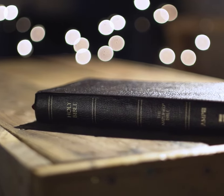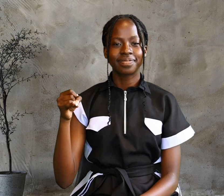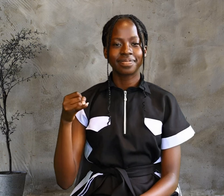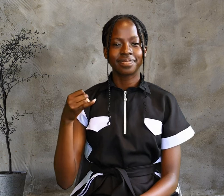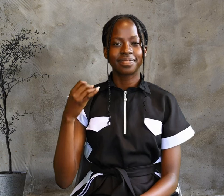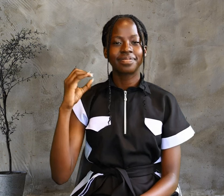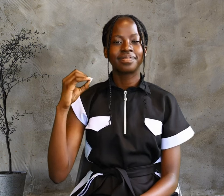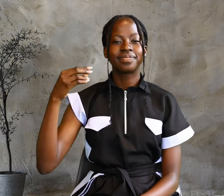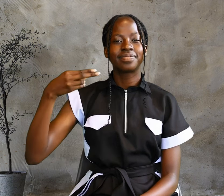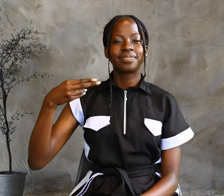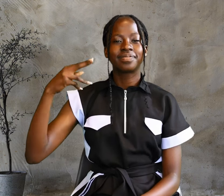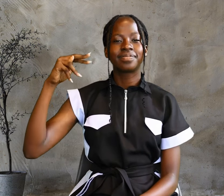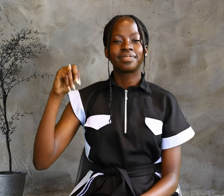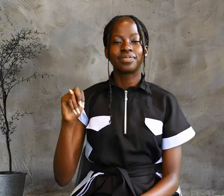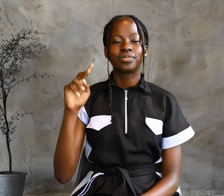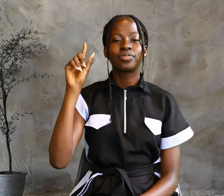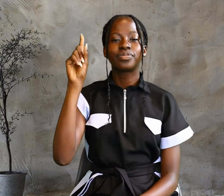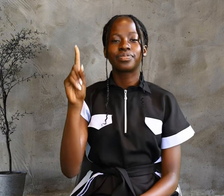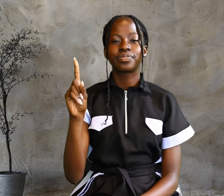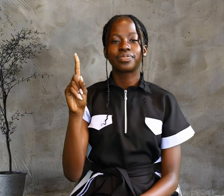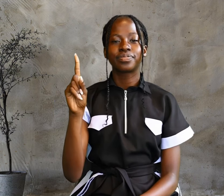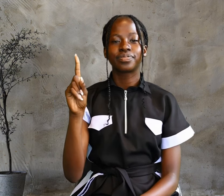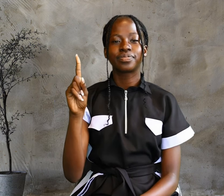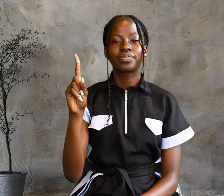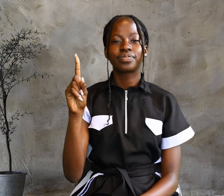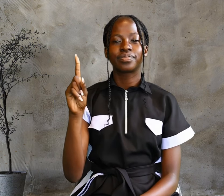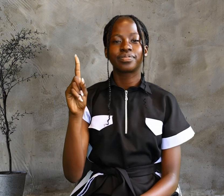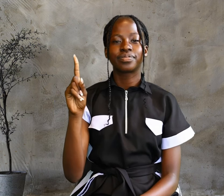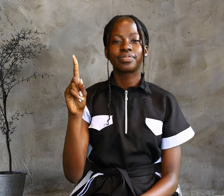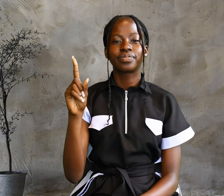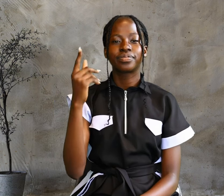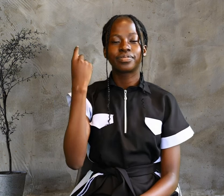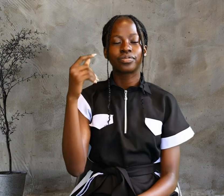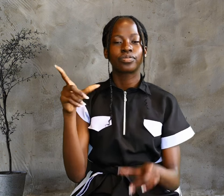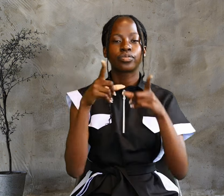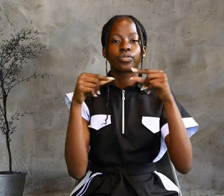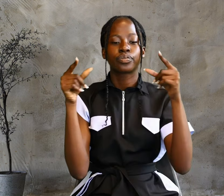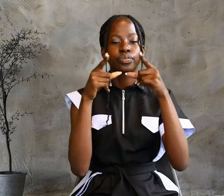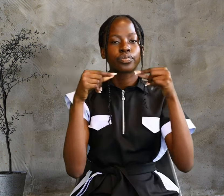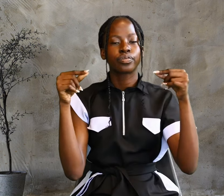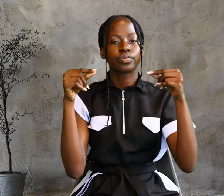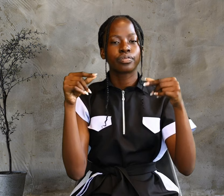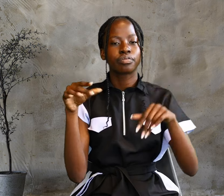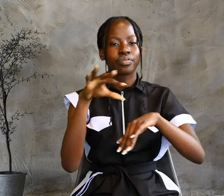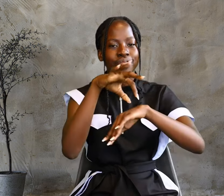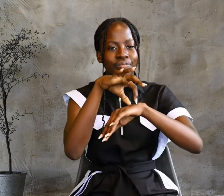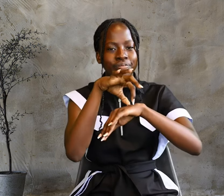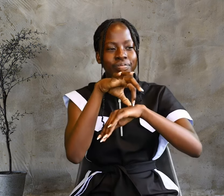John Chapter 1 The Word Became Flesh